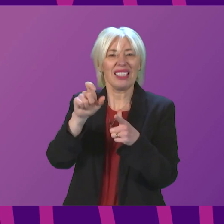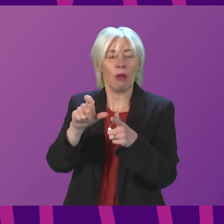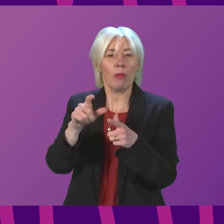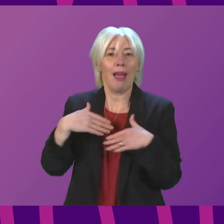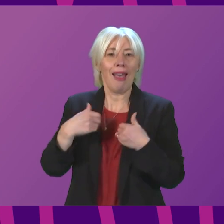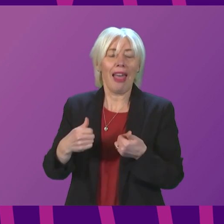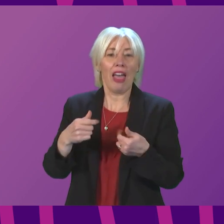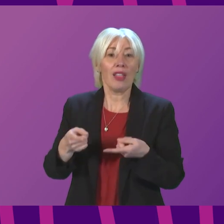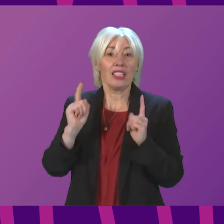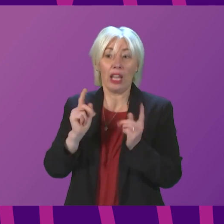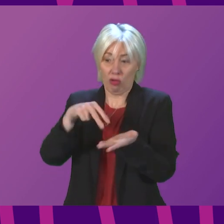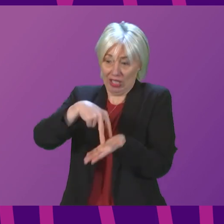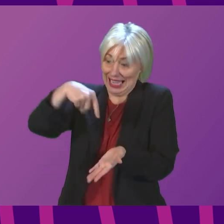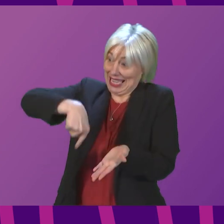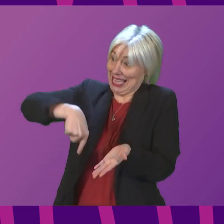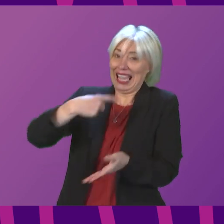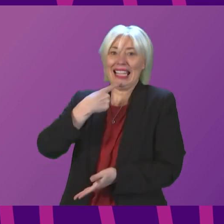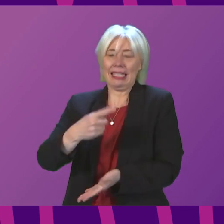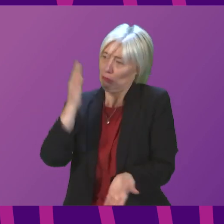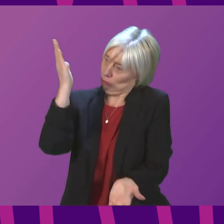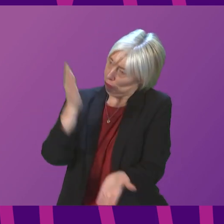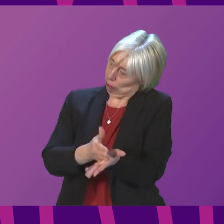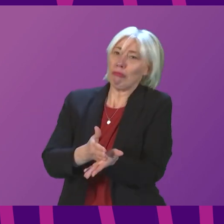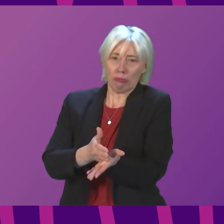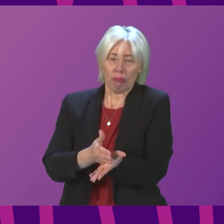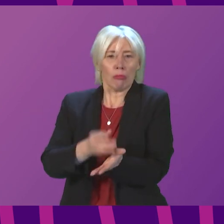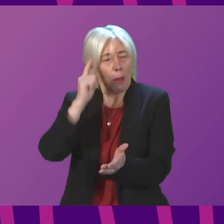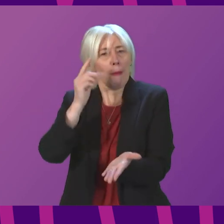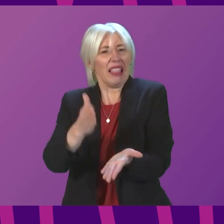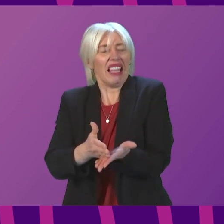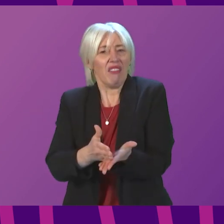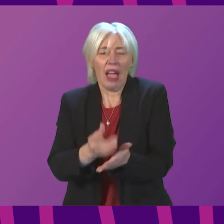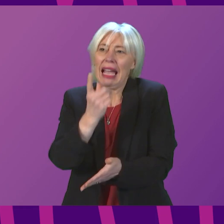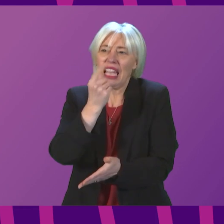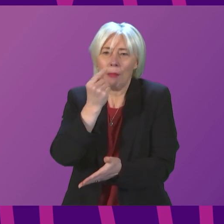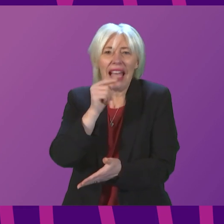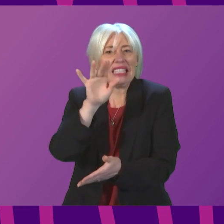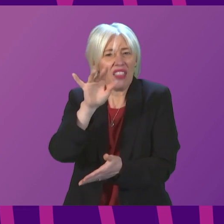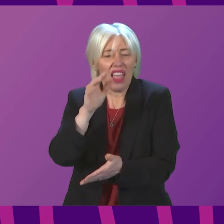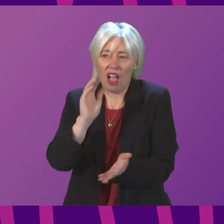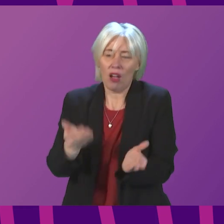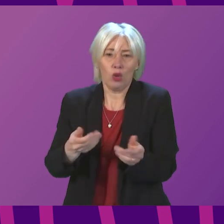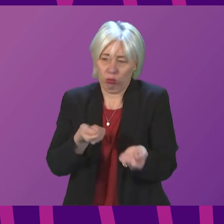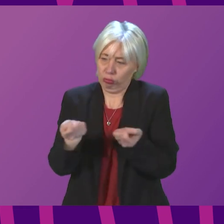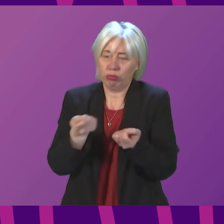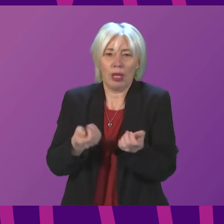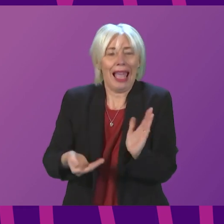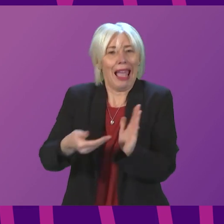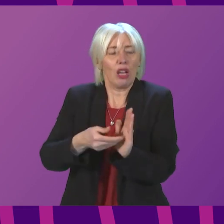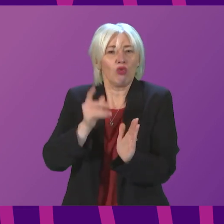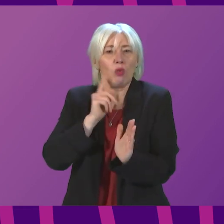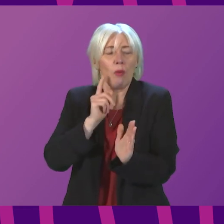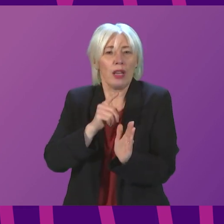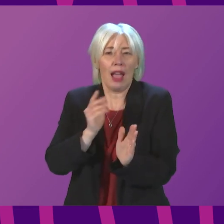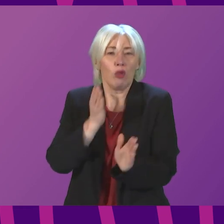Secretary stood in this chamber and said he absolutely believed that there is capacity in place to deal with the additional women who may have to go to Ragmore.